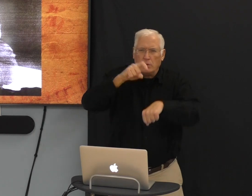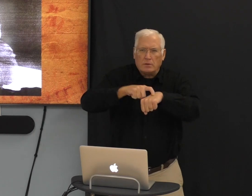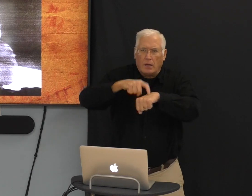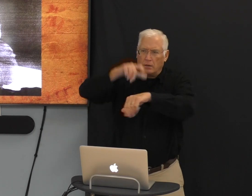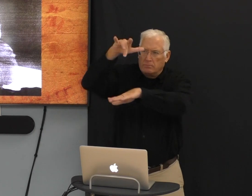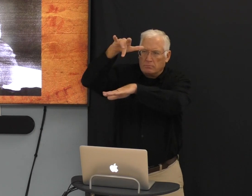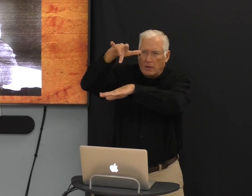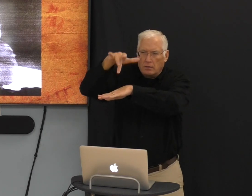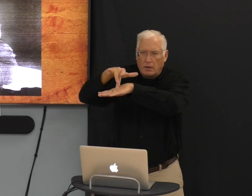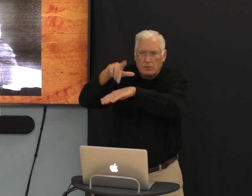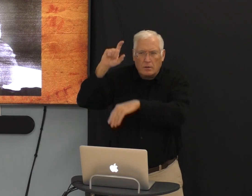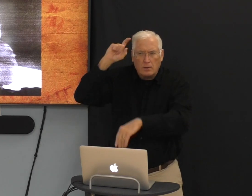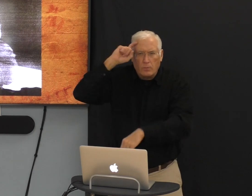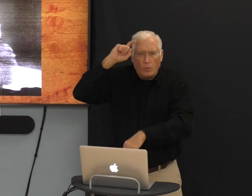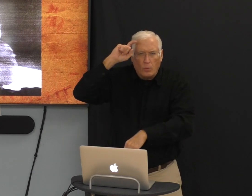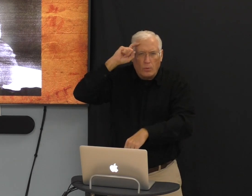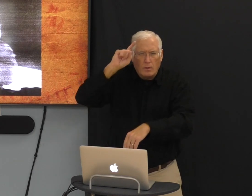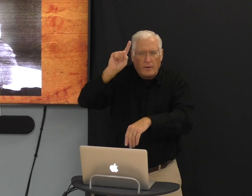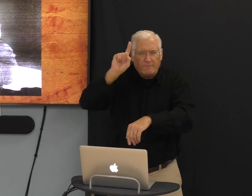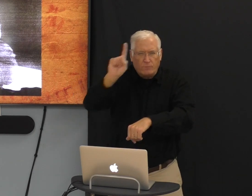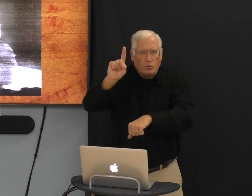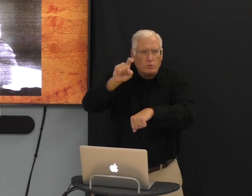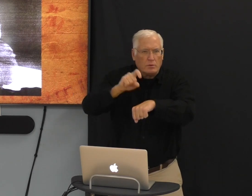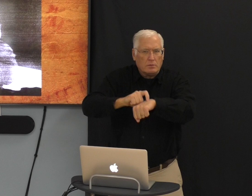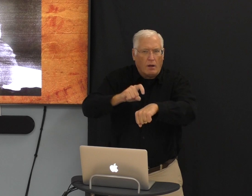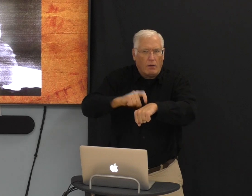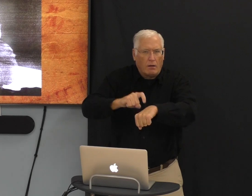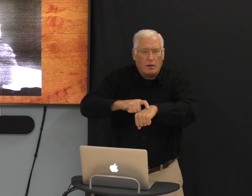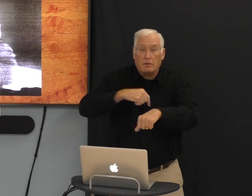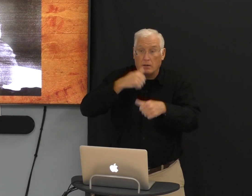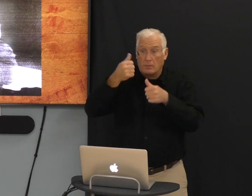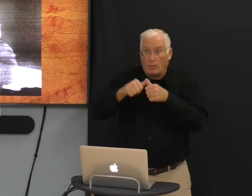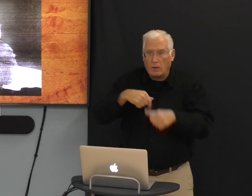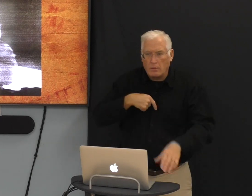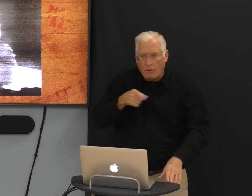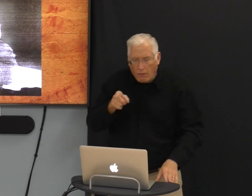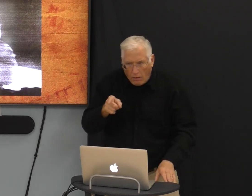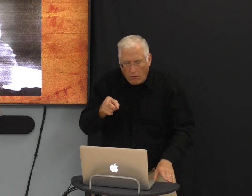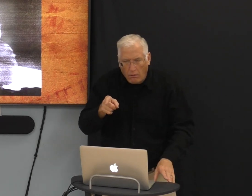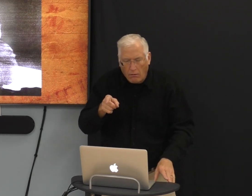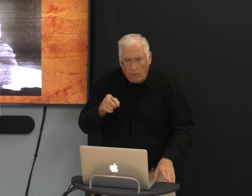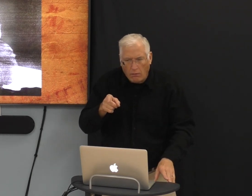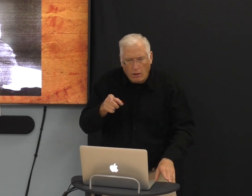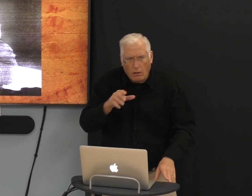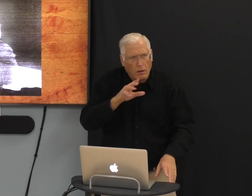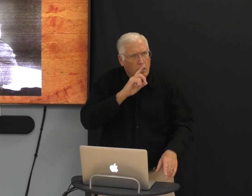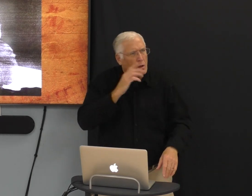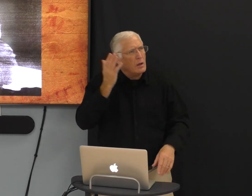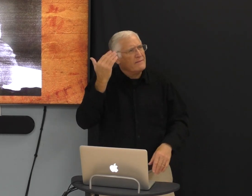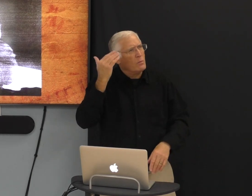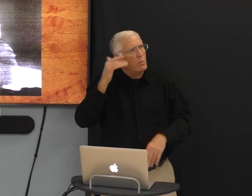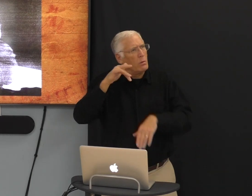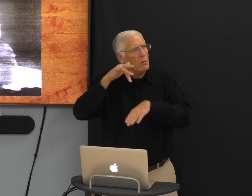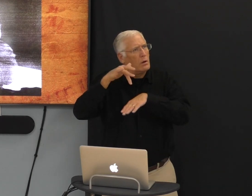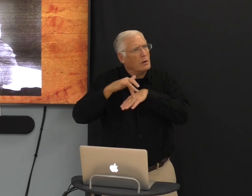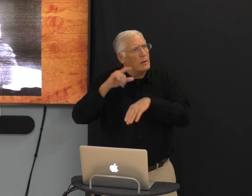That was the first time any human had touched the moon. And I remember looking at that and I said, really?